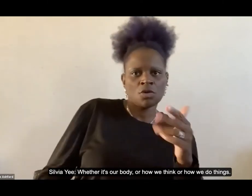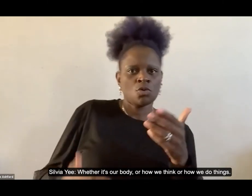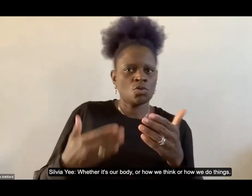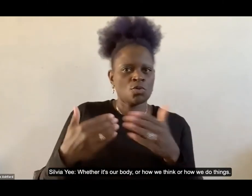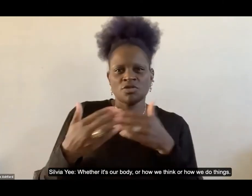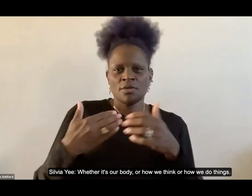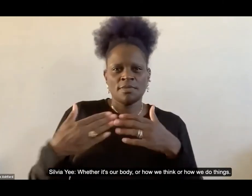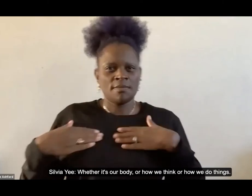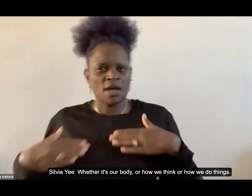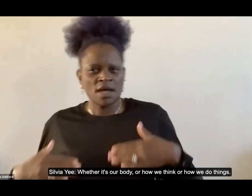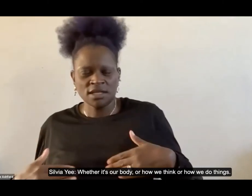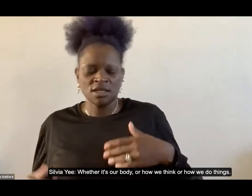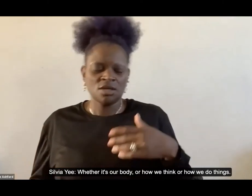do things